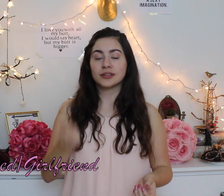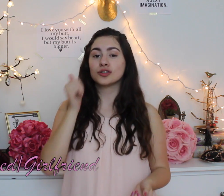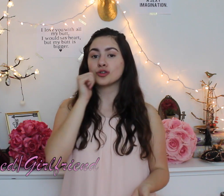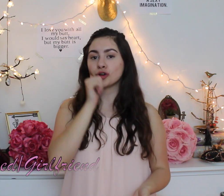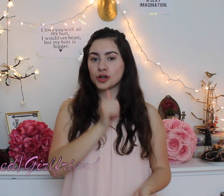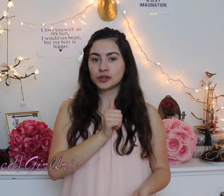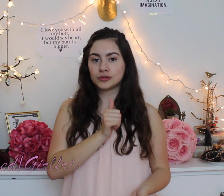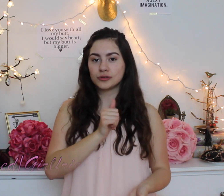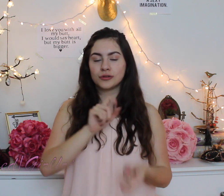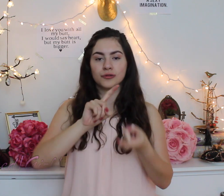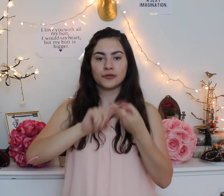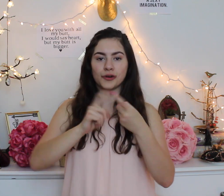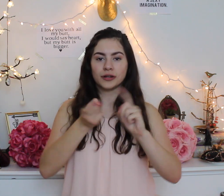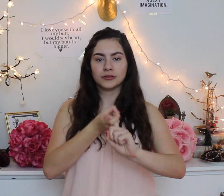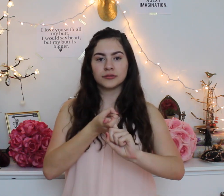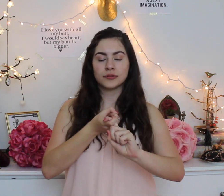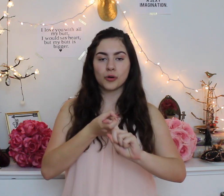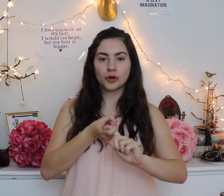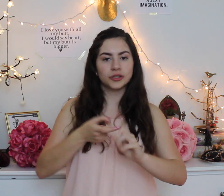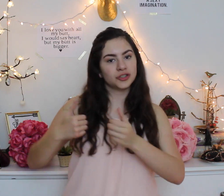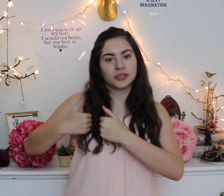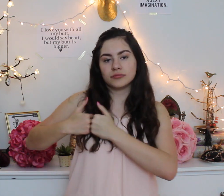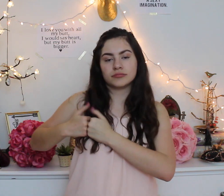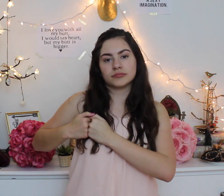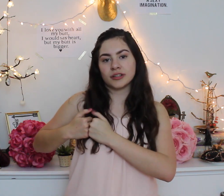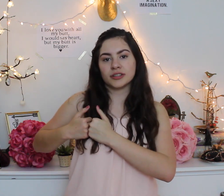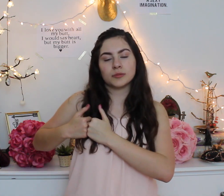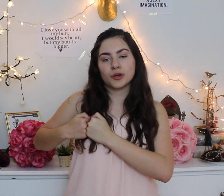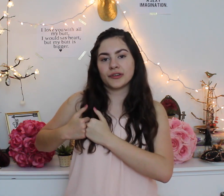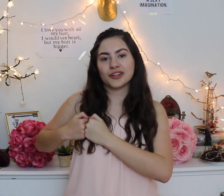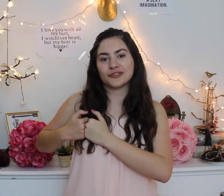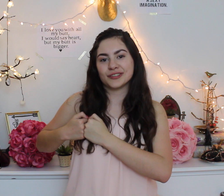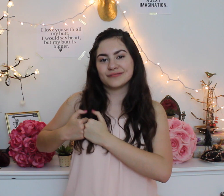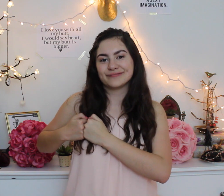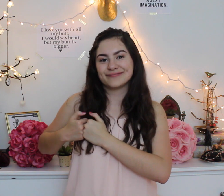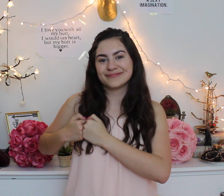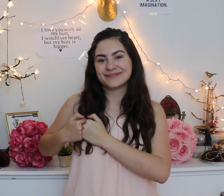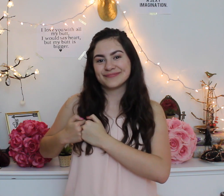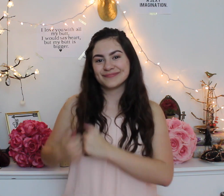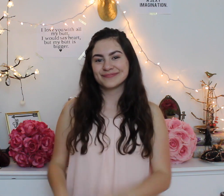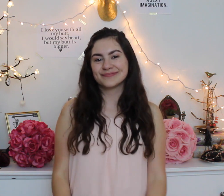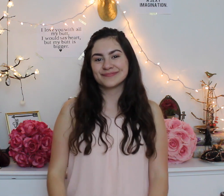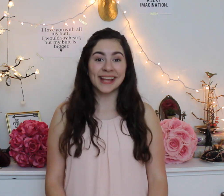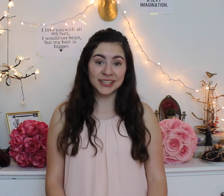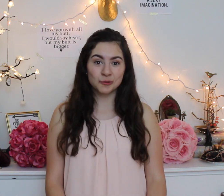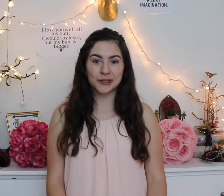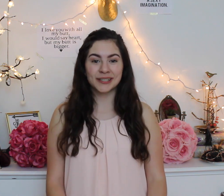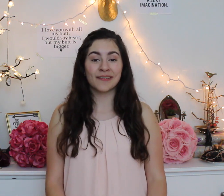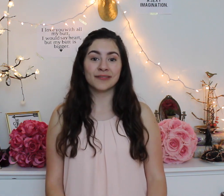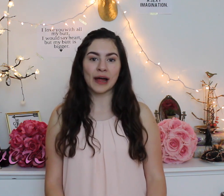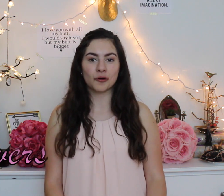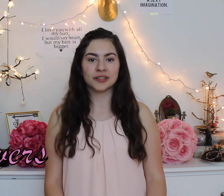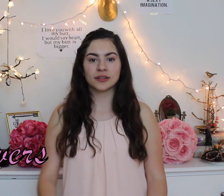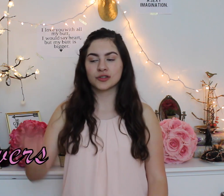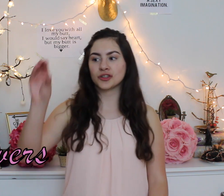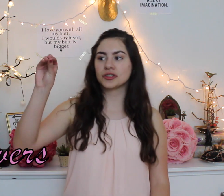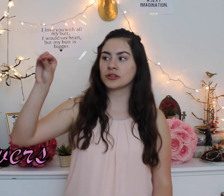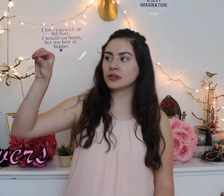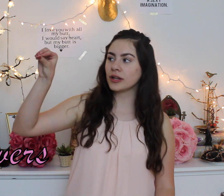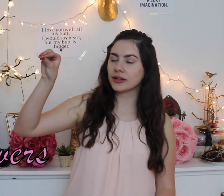girl friend or just like this next word flowers so you're just gonna go like